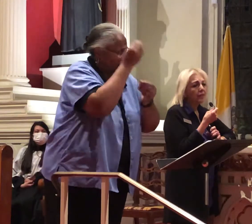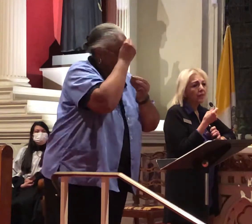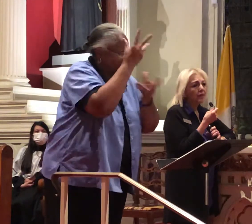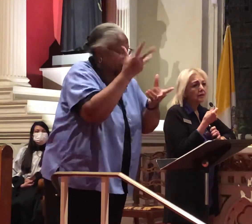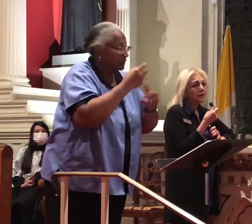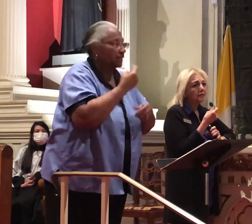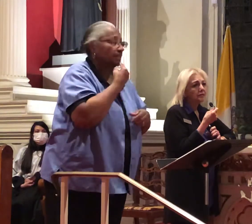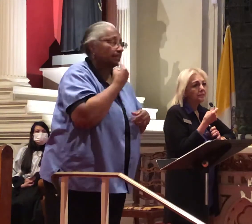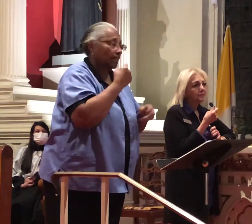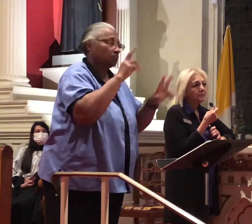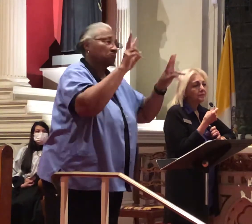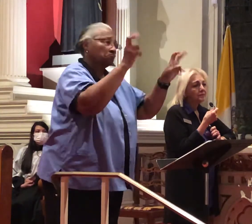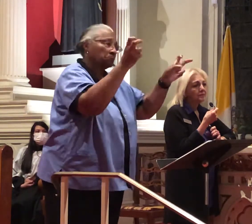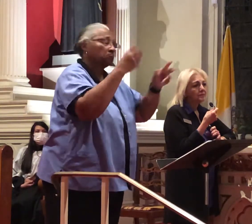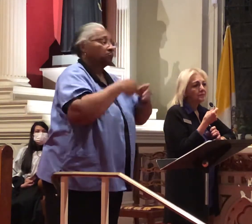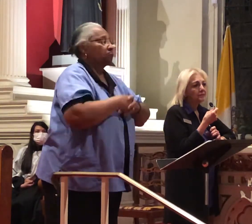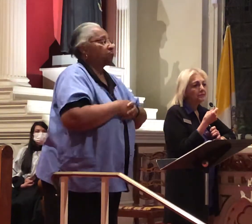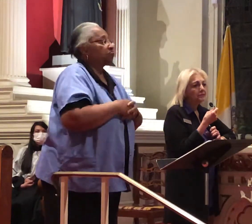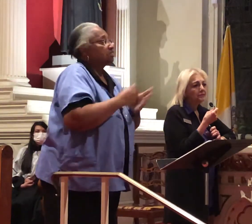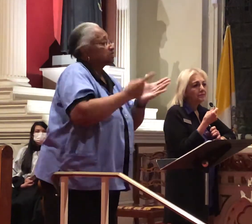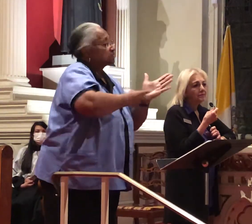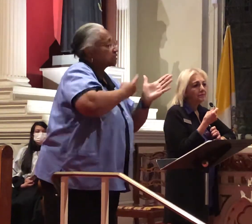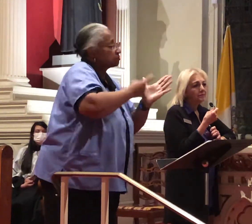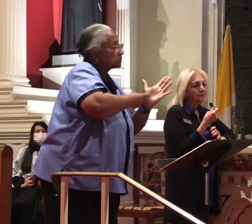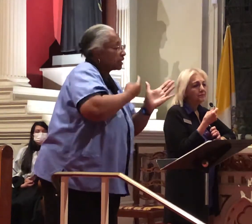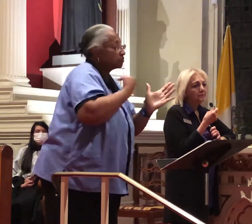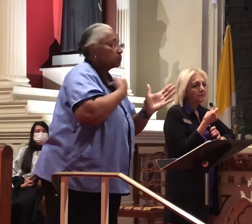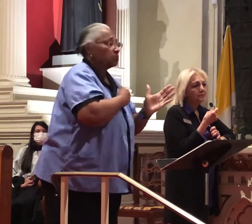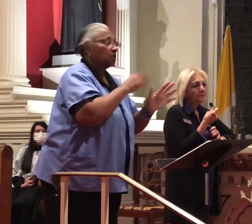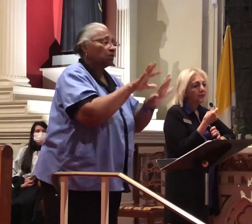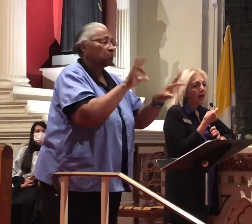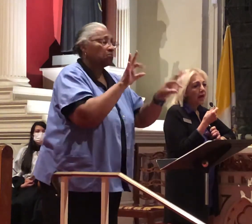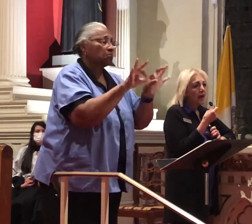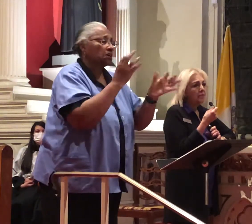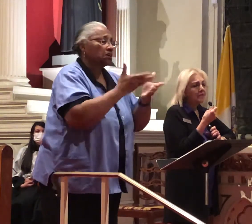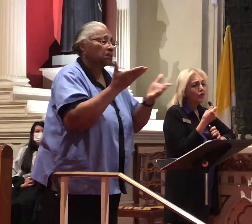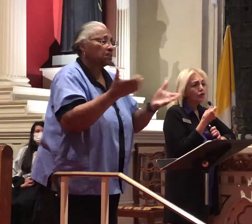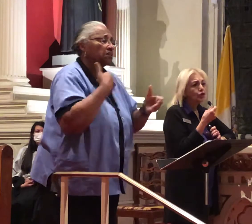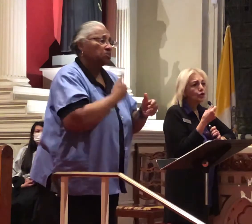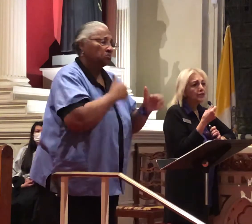he said sometimes we choose what we want to do for Lent